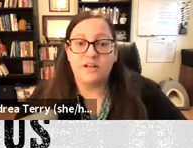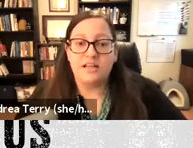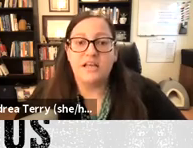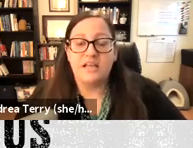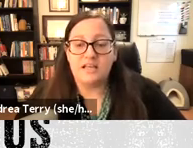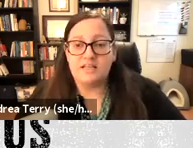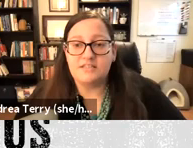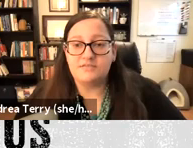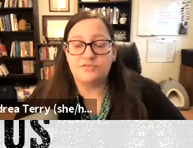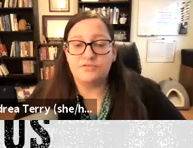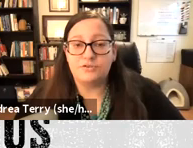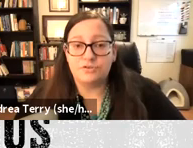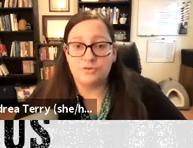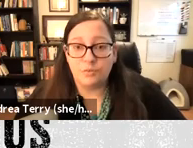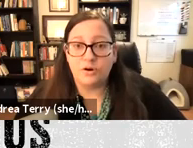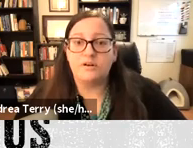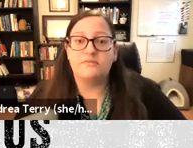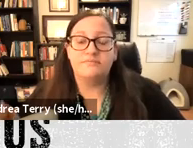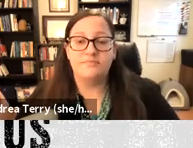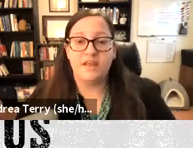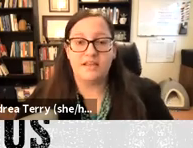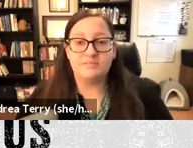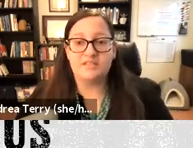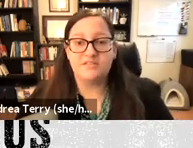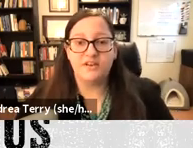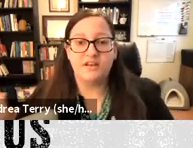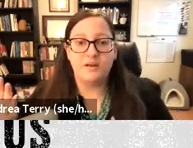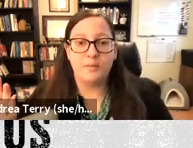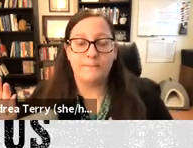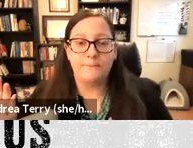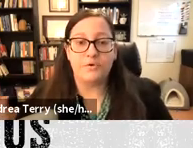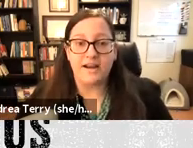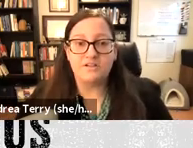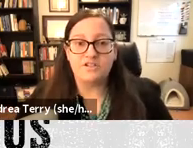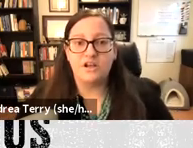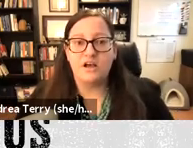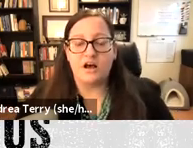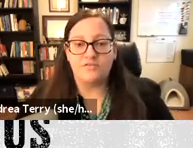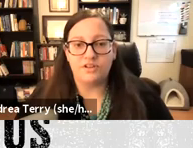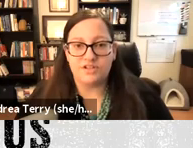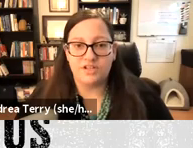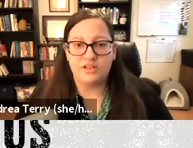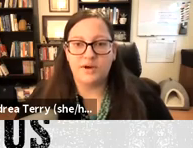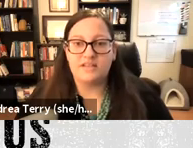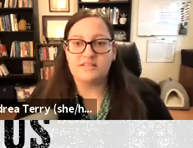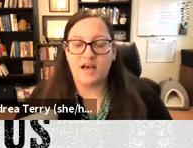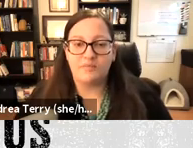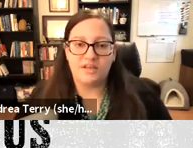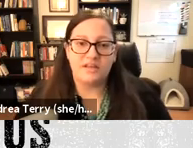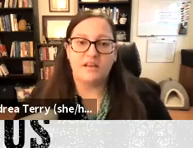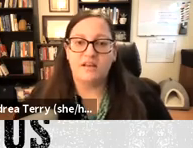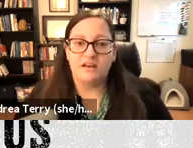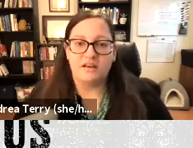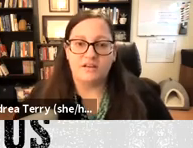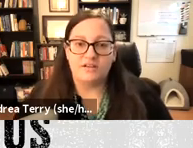priority is toward a specific branch of religion in the US that